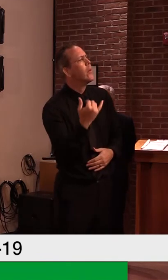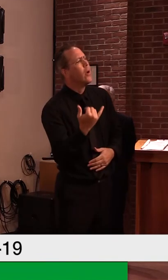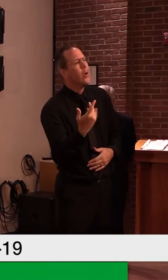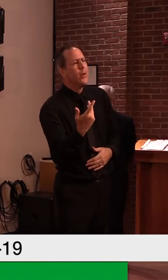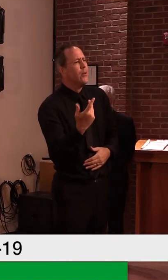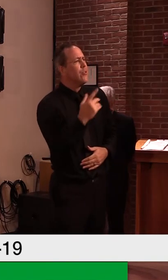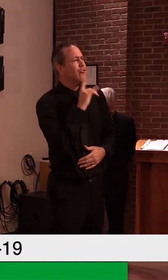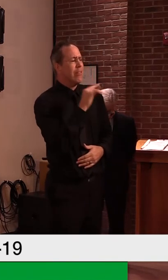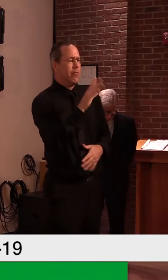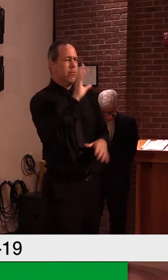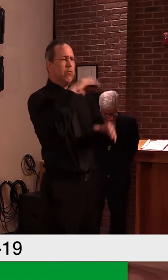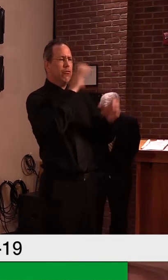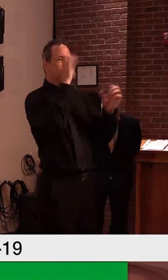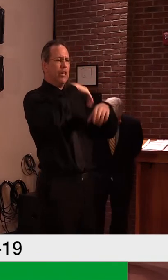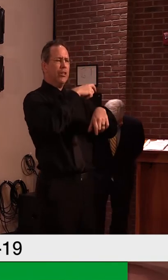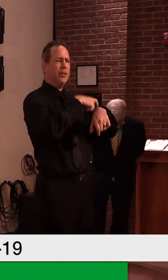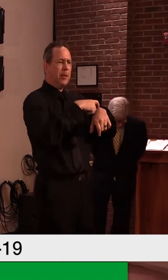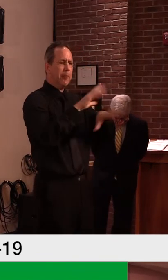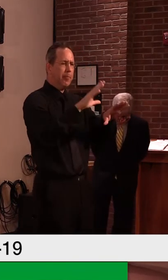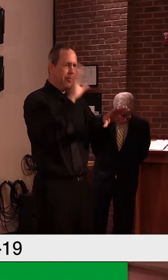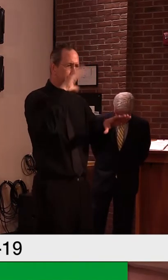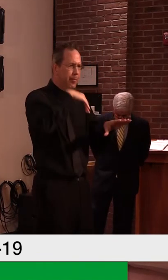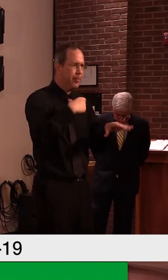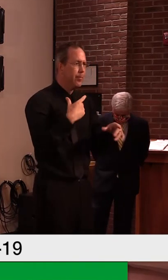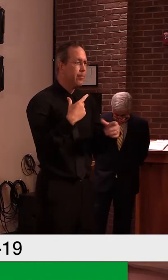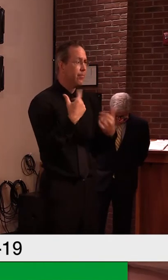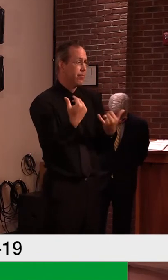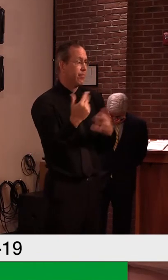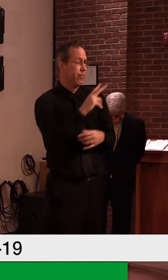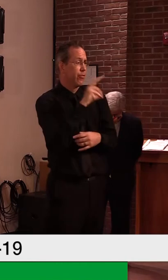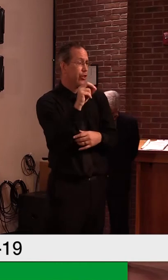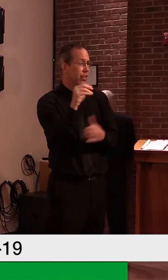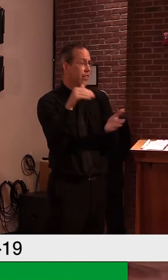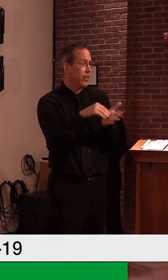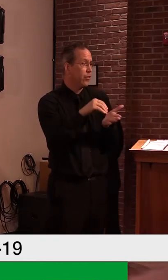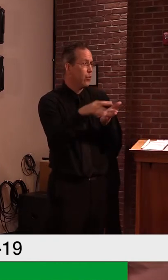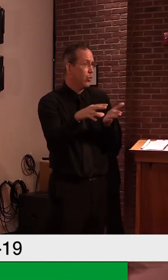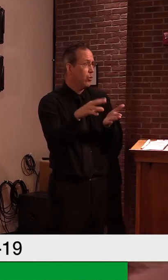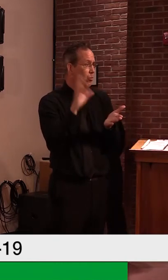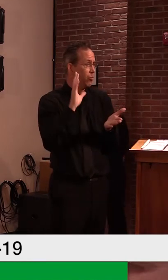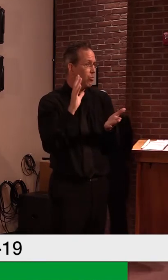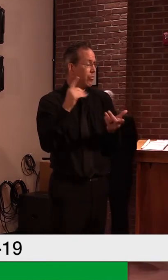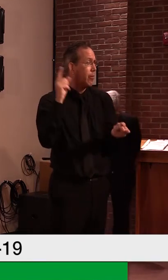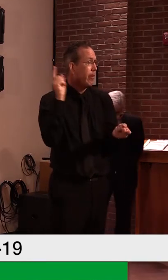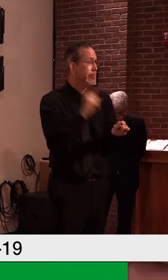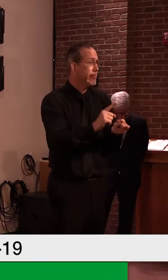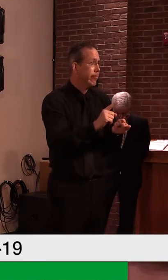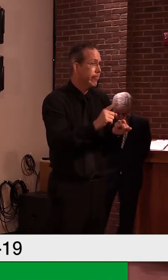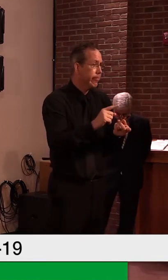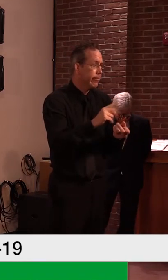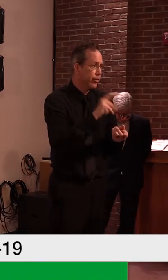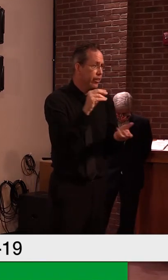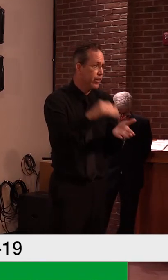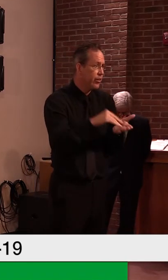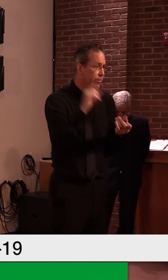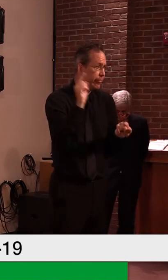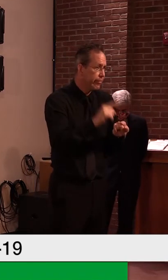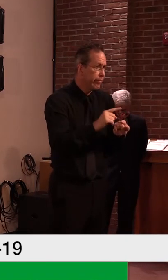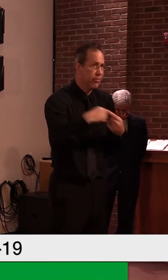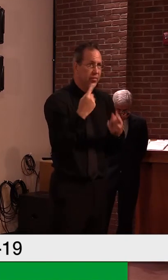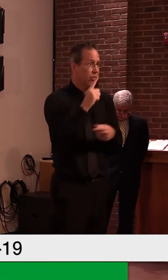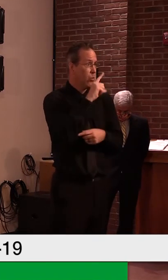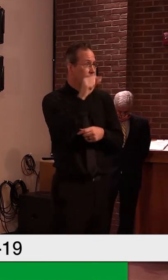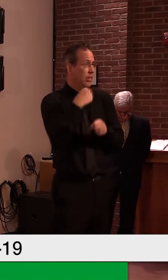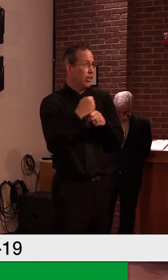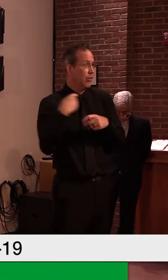this point. So we've seen a dramatic drop over the years due to our demographics. Um, but the pandemic, uh, is going to be